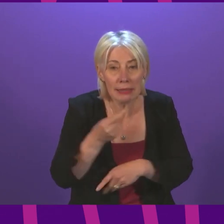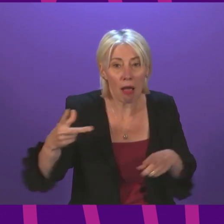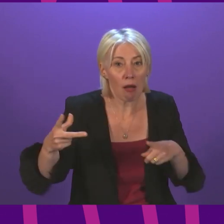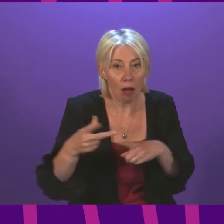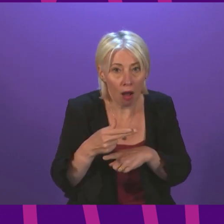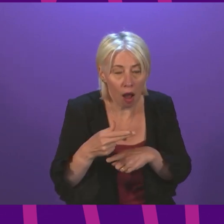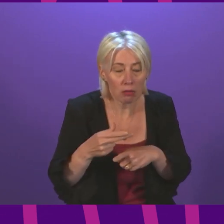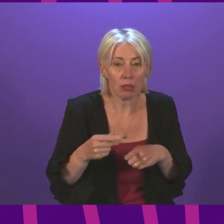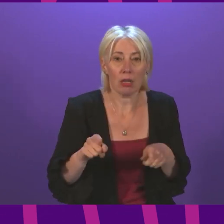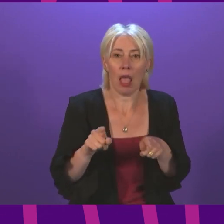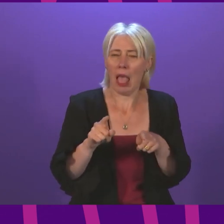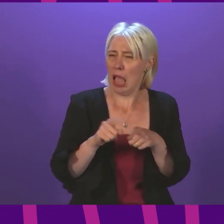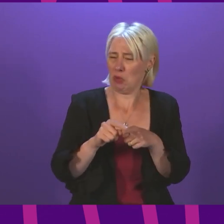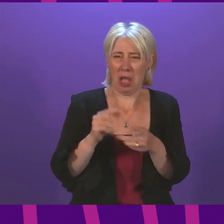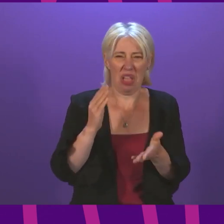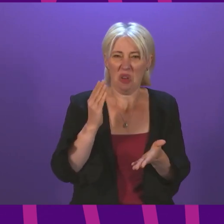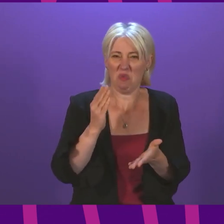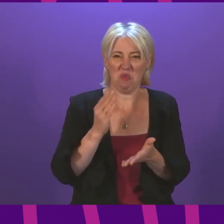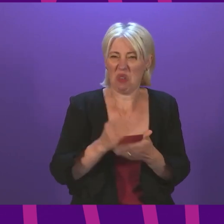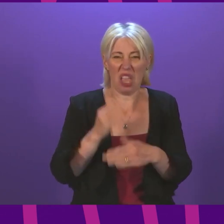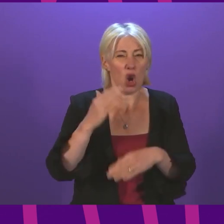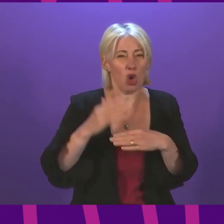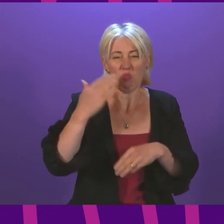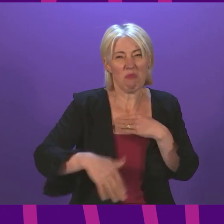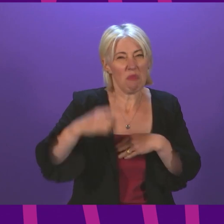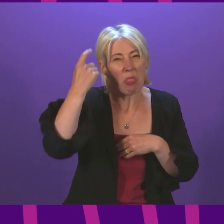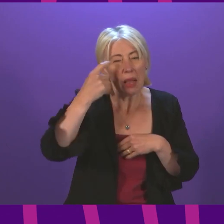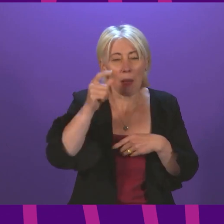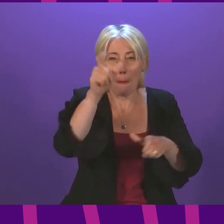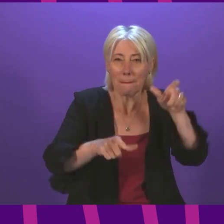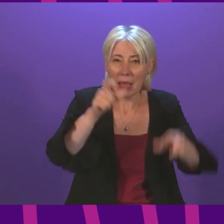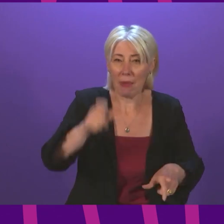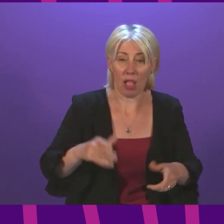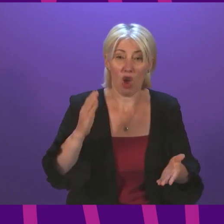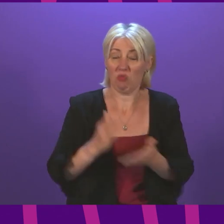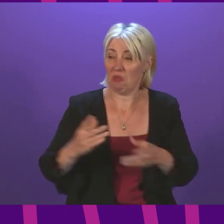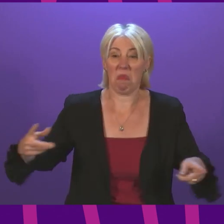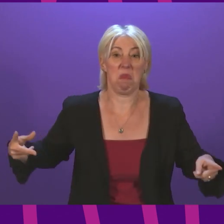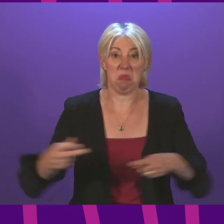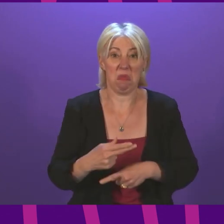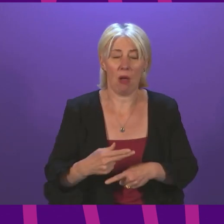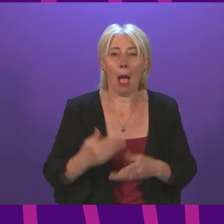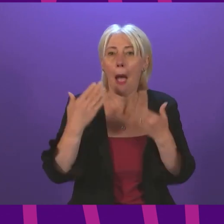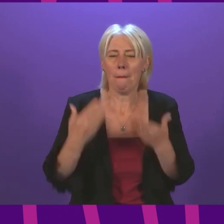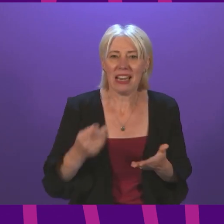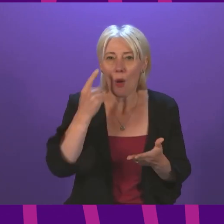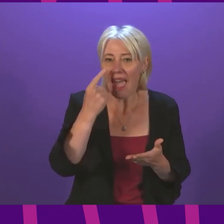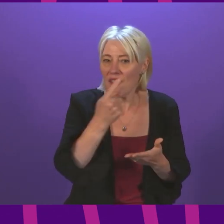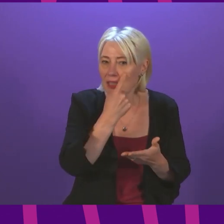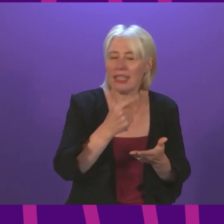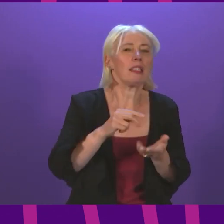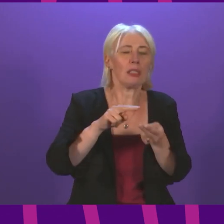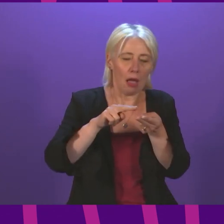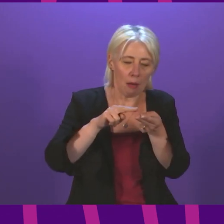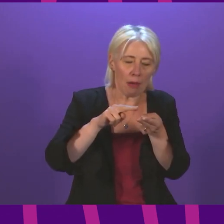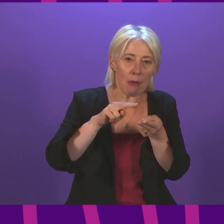being coldly and inhumanely executed in spite of the new evidence mountain month by